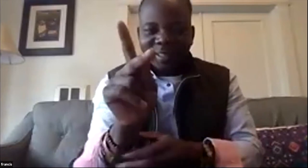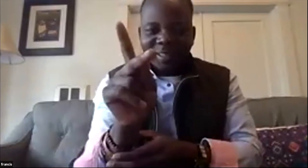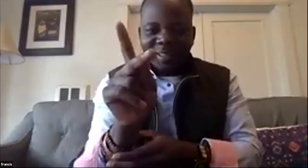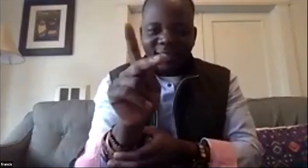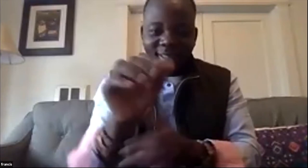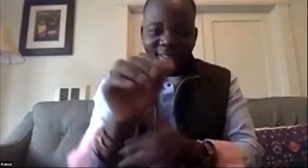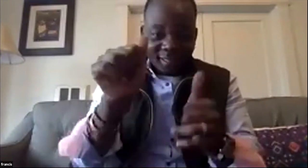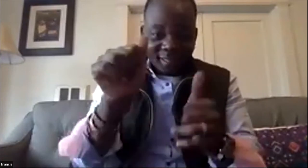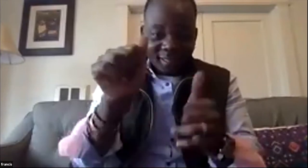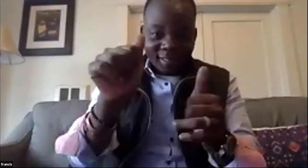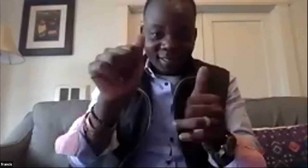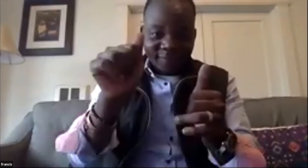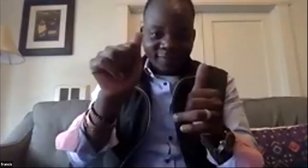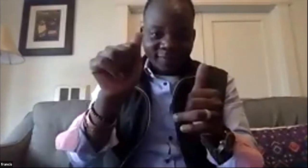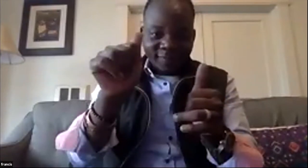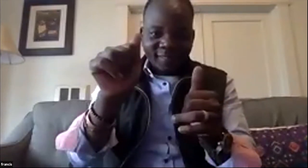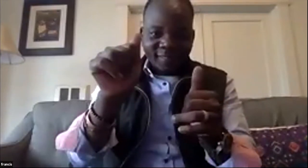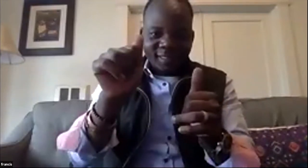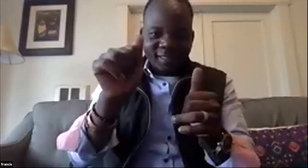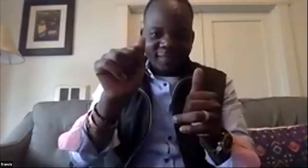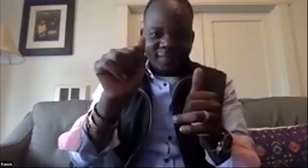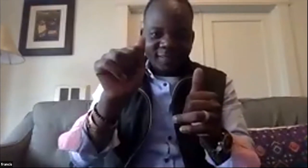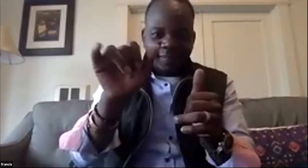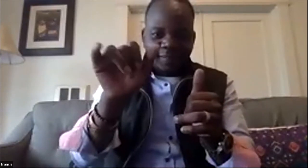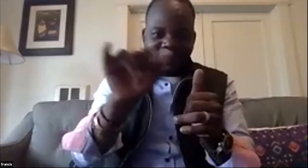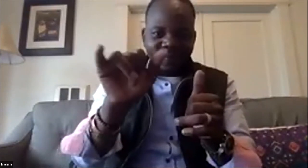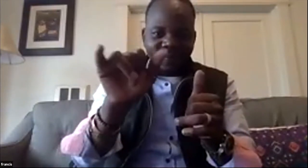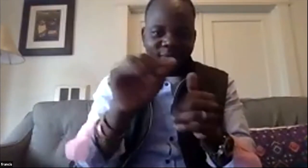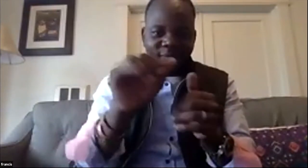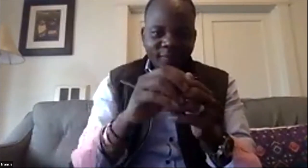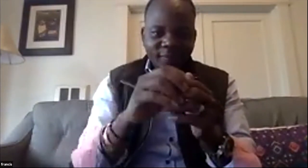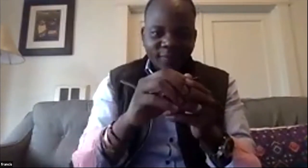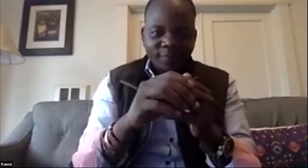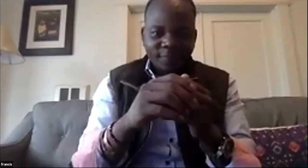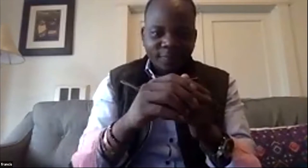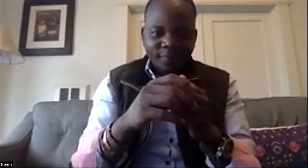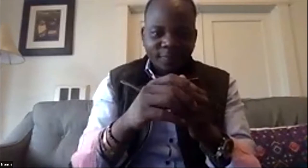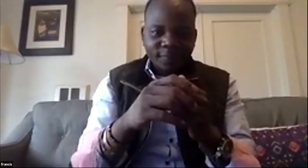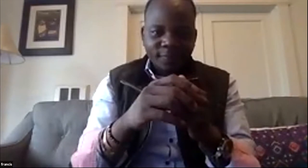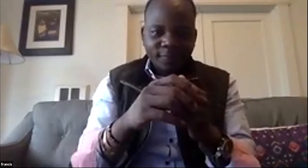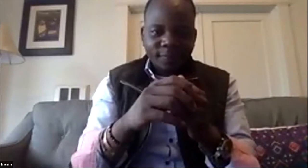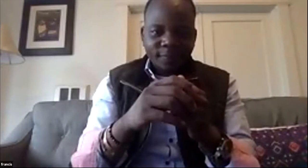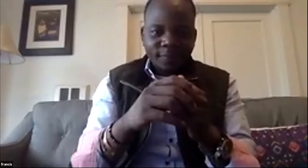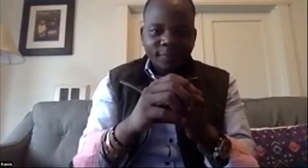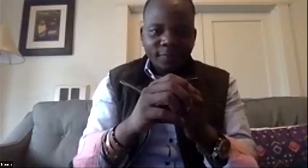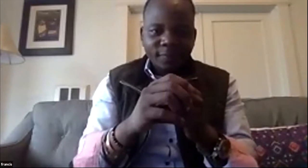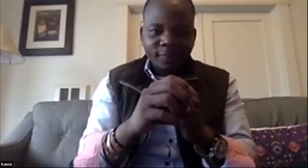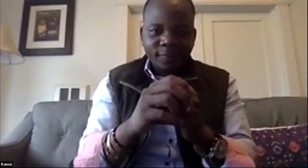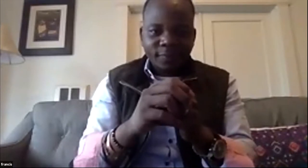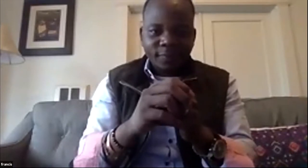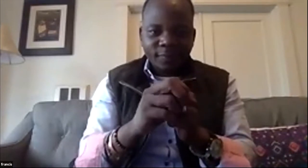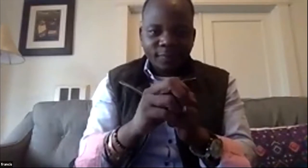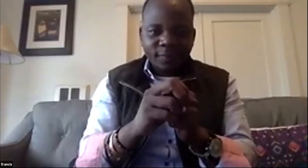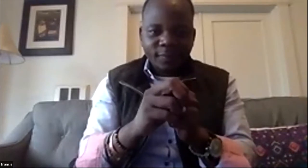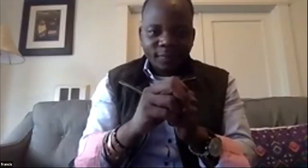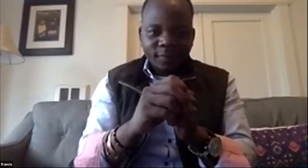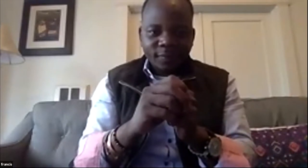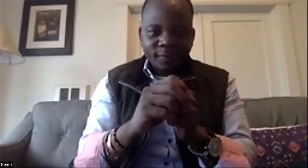first he wants to give you more of the conceptual program approach before he gets into the the actual land itself